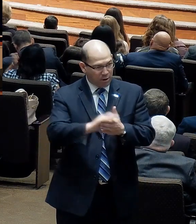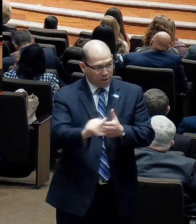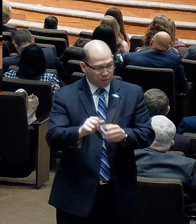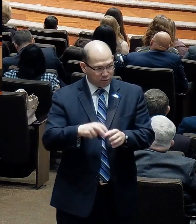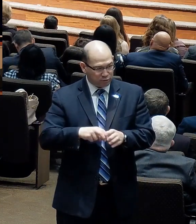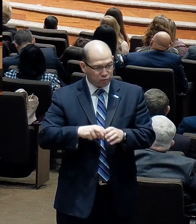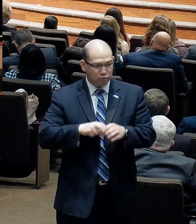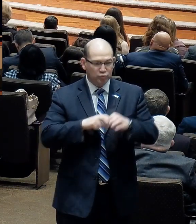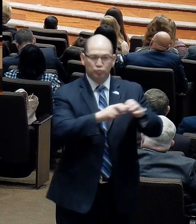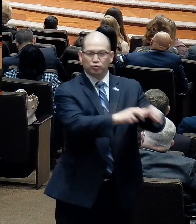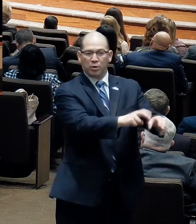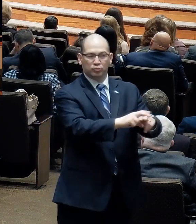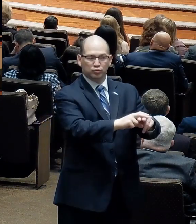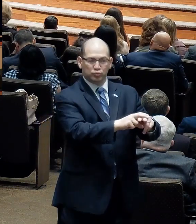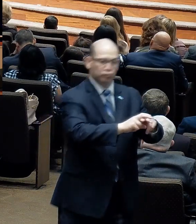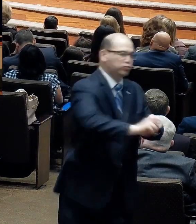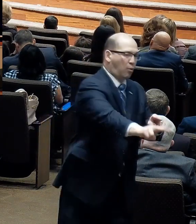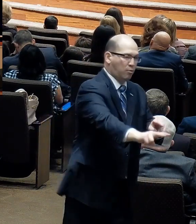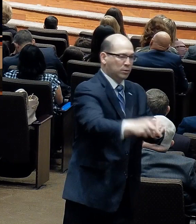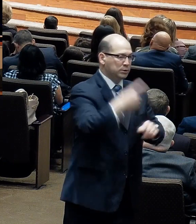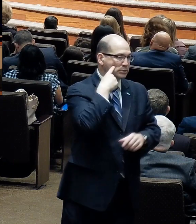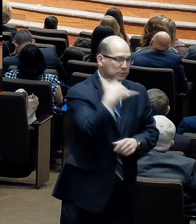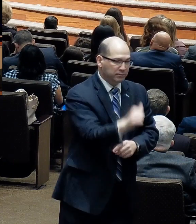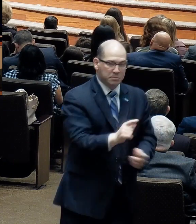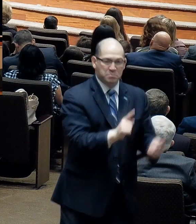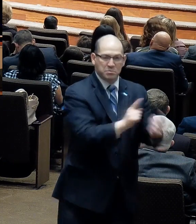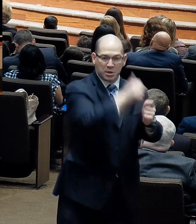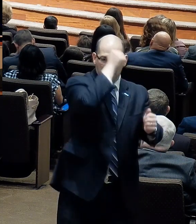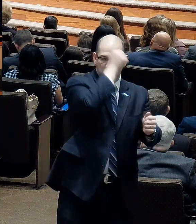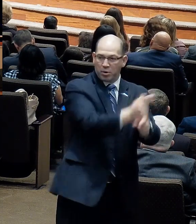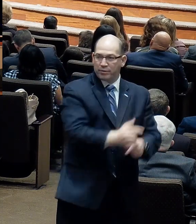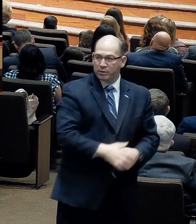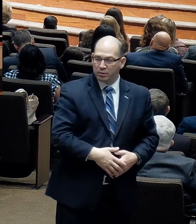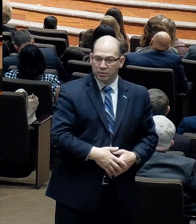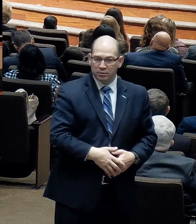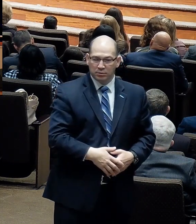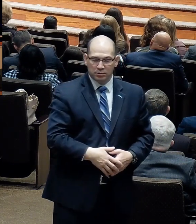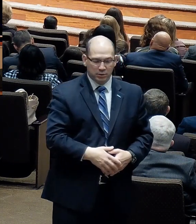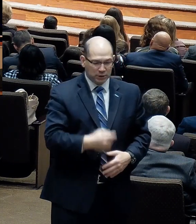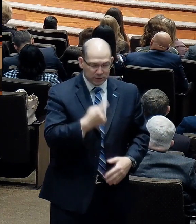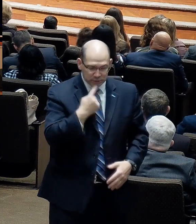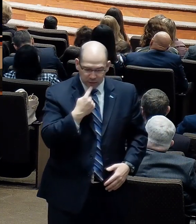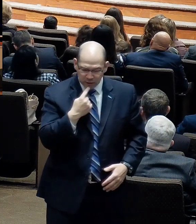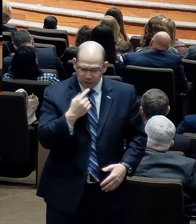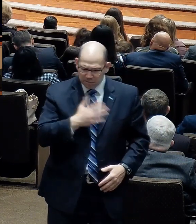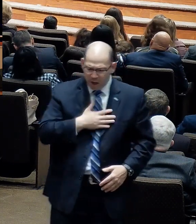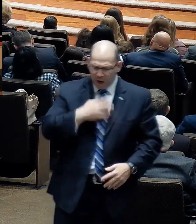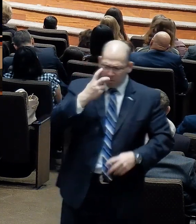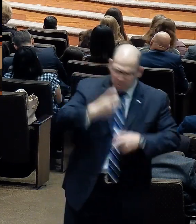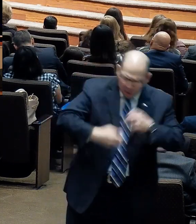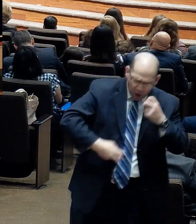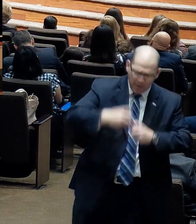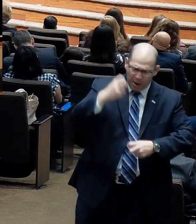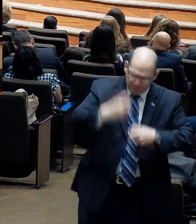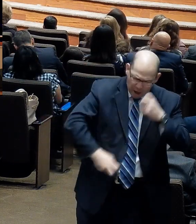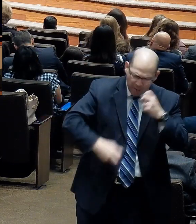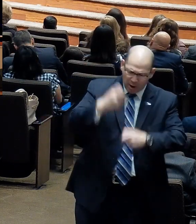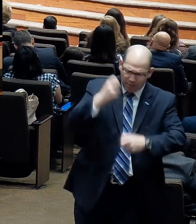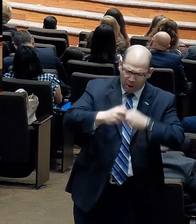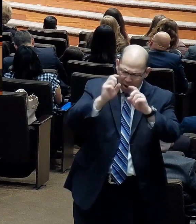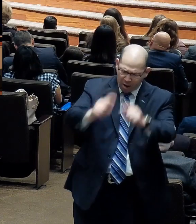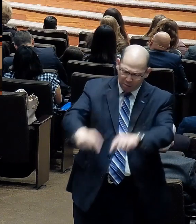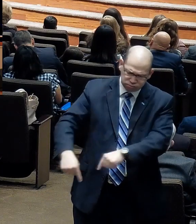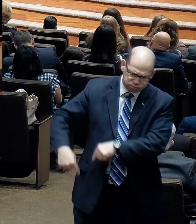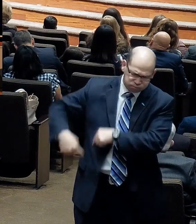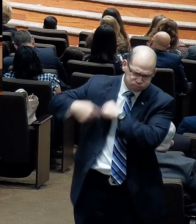here to California to be with his brother. And here's what Walt Disney said. He said, all the adversity I've had in my life, all my troubles and obstacles have